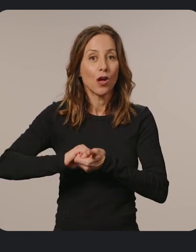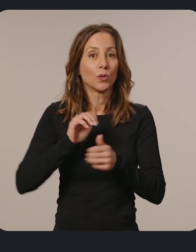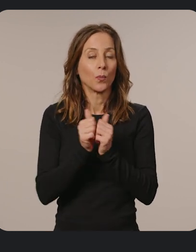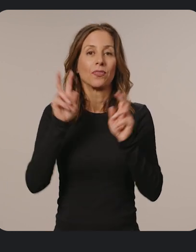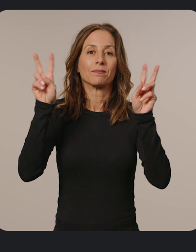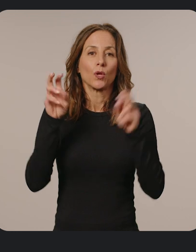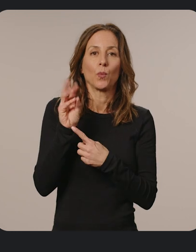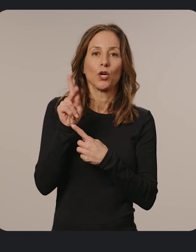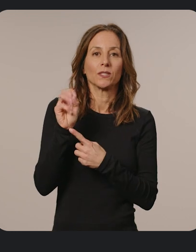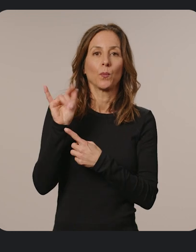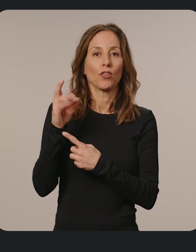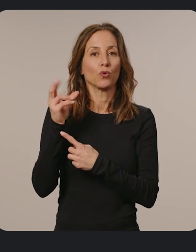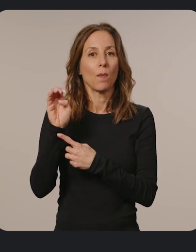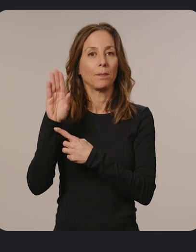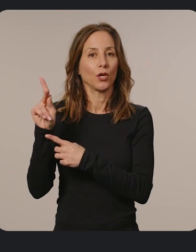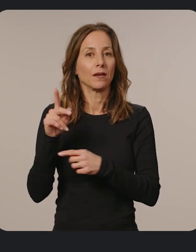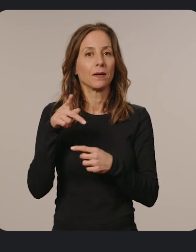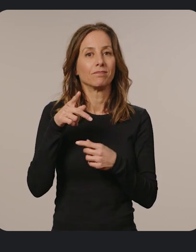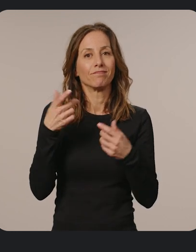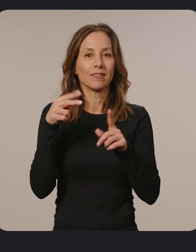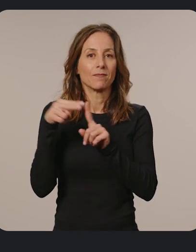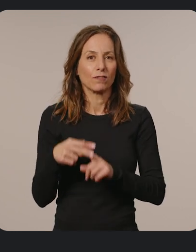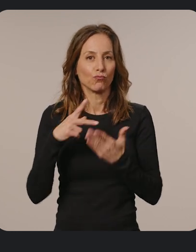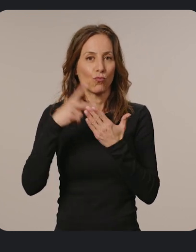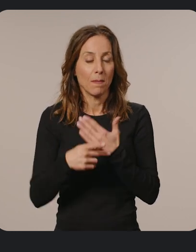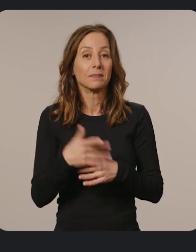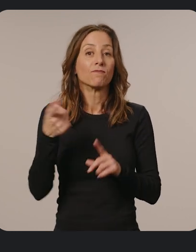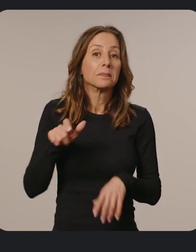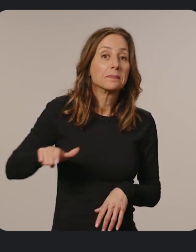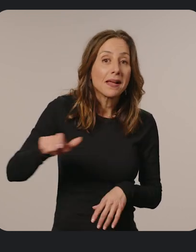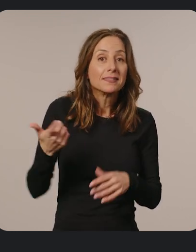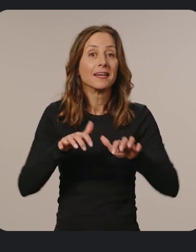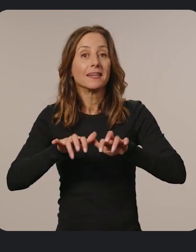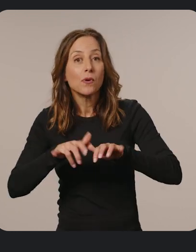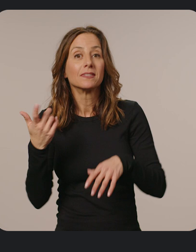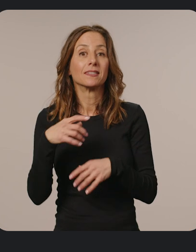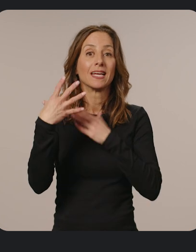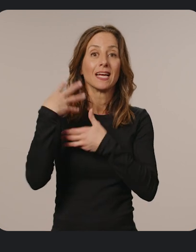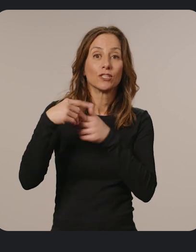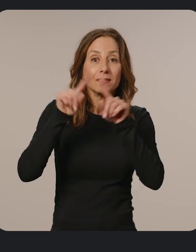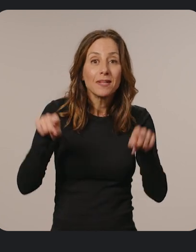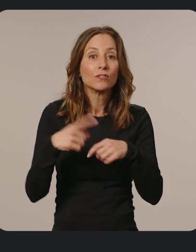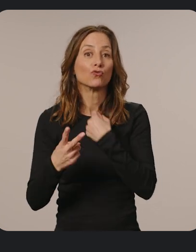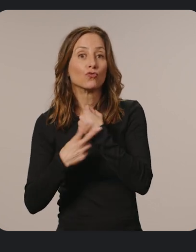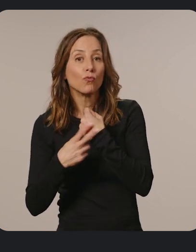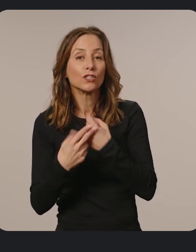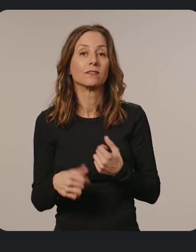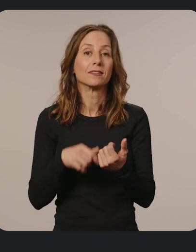Works with Chromebook peripherals program. From mice, keyboards, external displays, storage, drawing tablets,